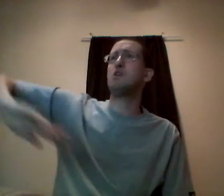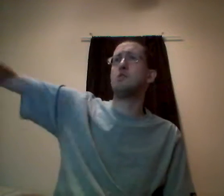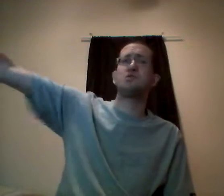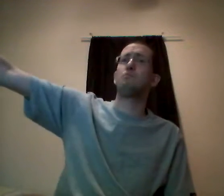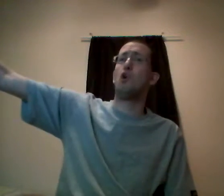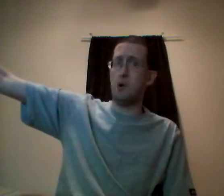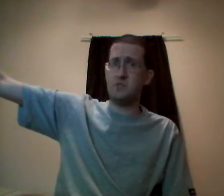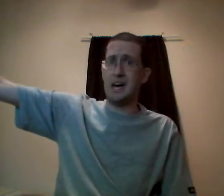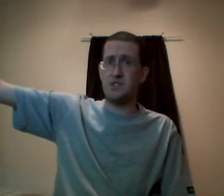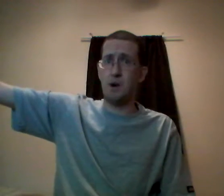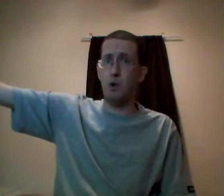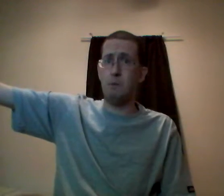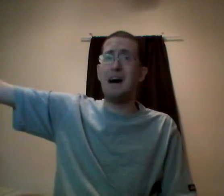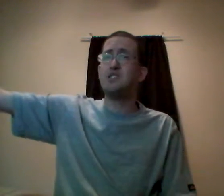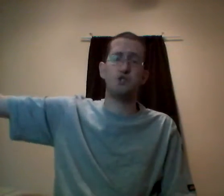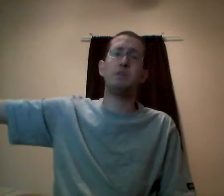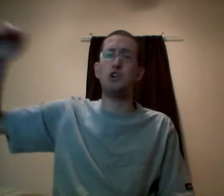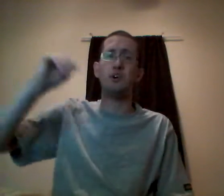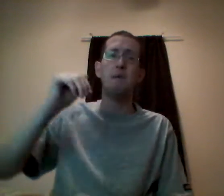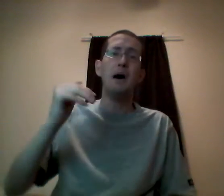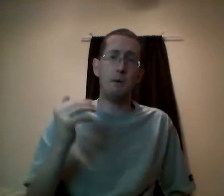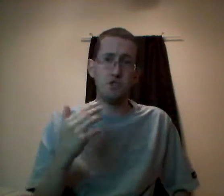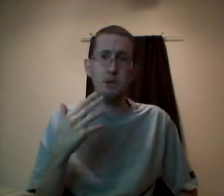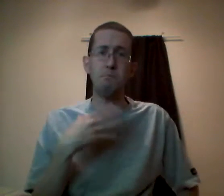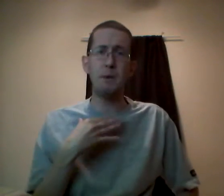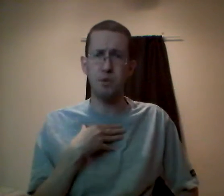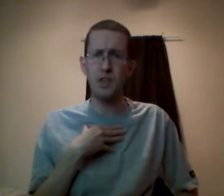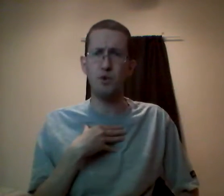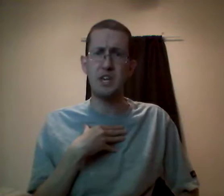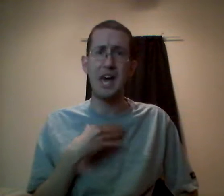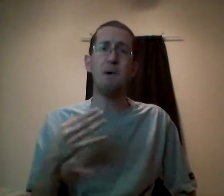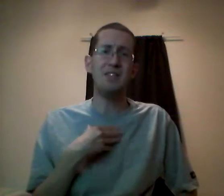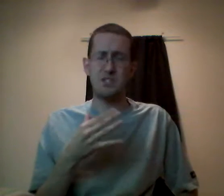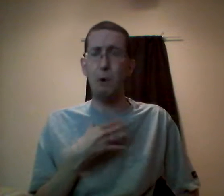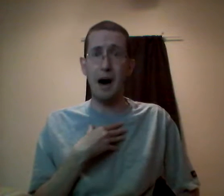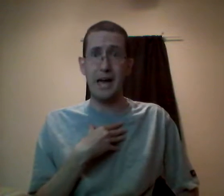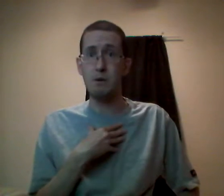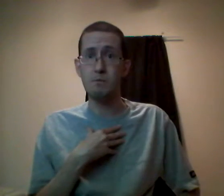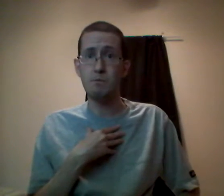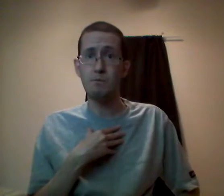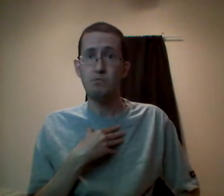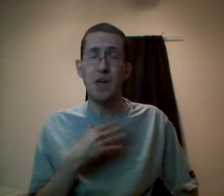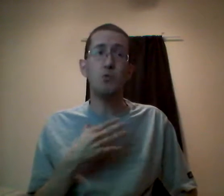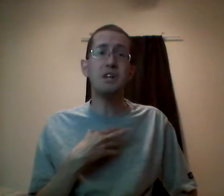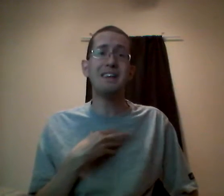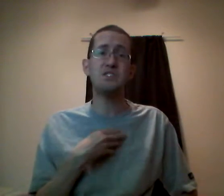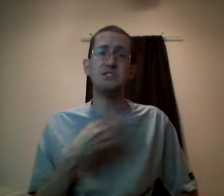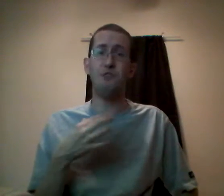it on some ROM site somewhere. I'm not distributing your game. I'm distributing my playthrough of the game. That's mine. That would not exist if